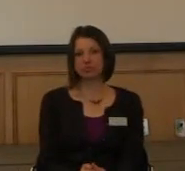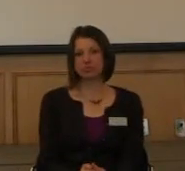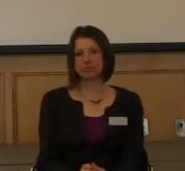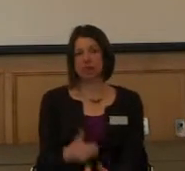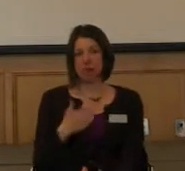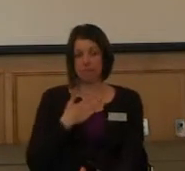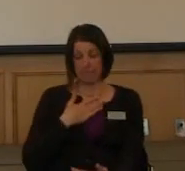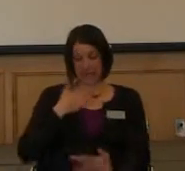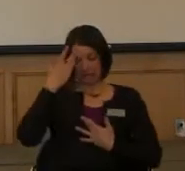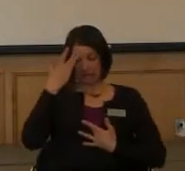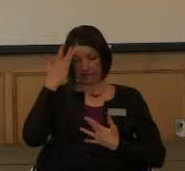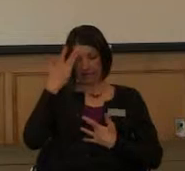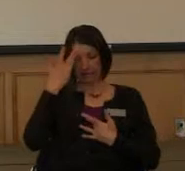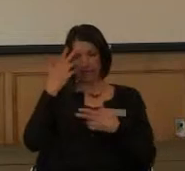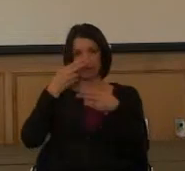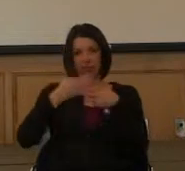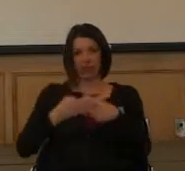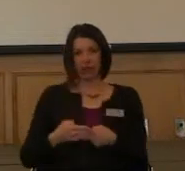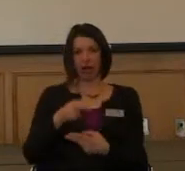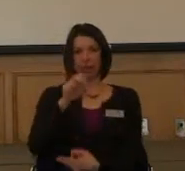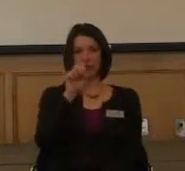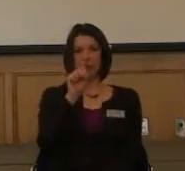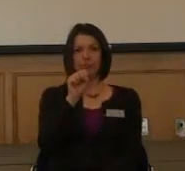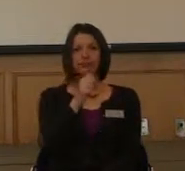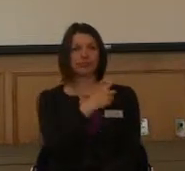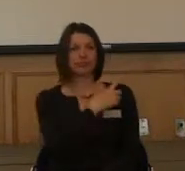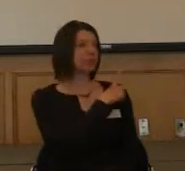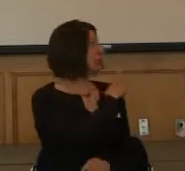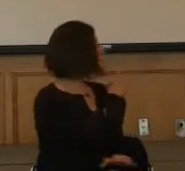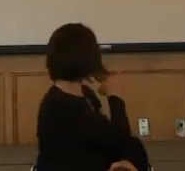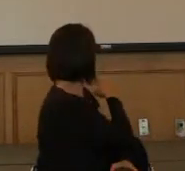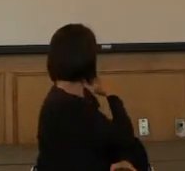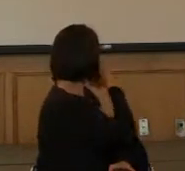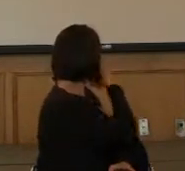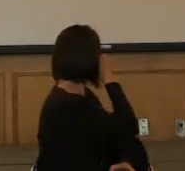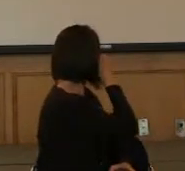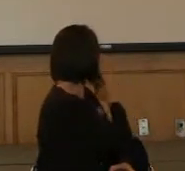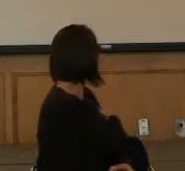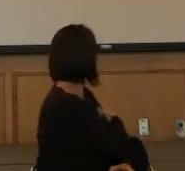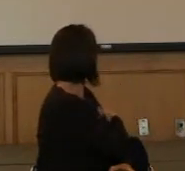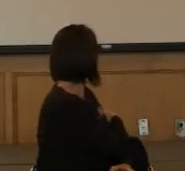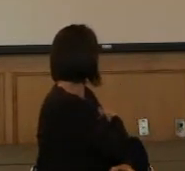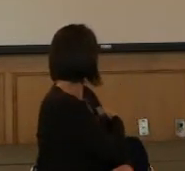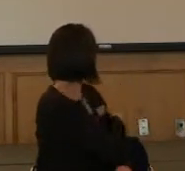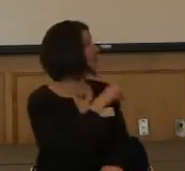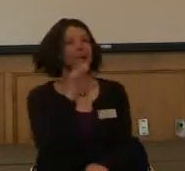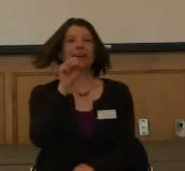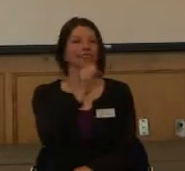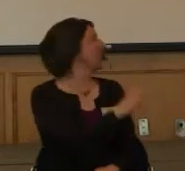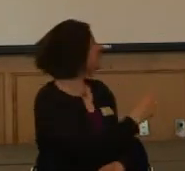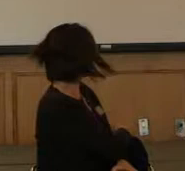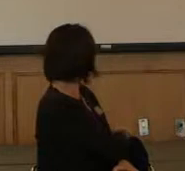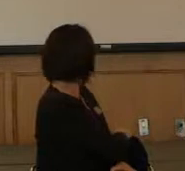particular disease is called spinal muscular atrophy. I have just estimated.